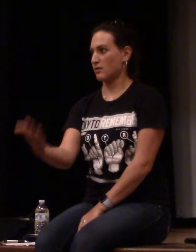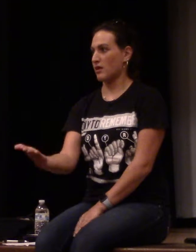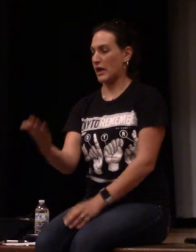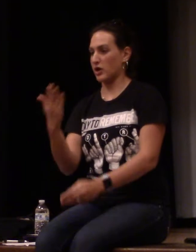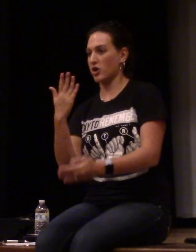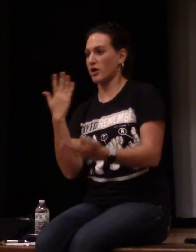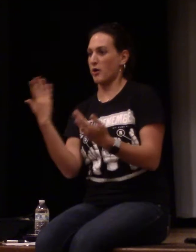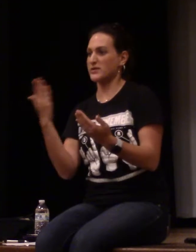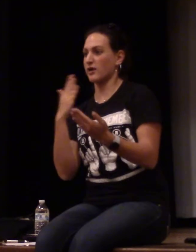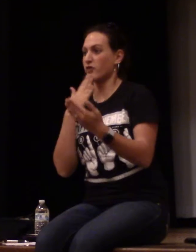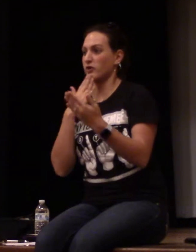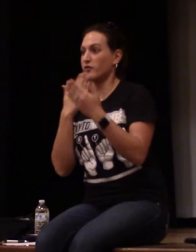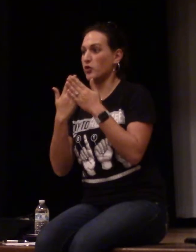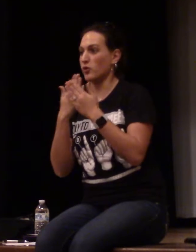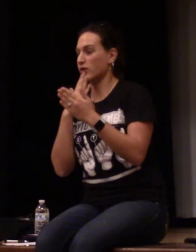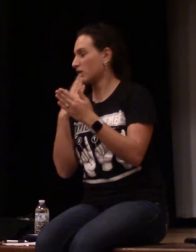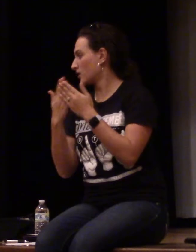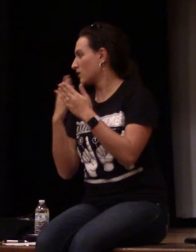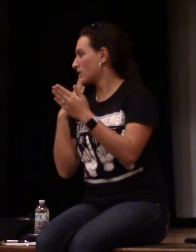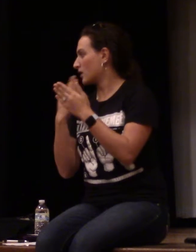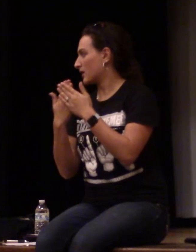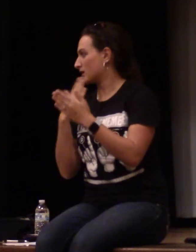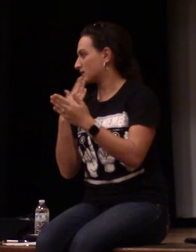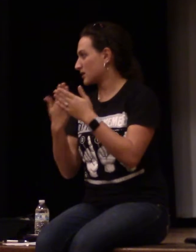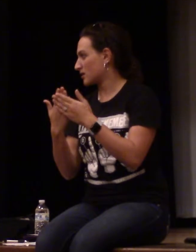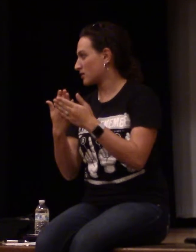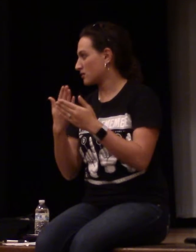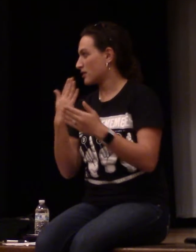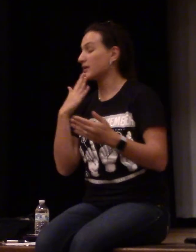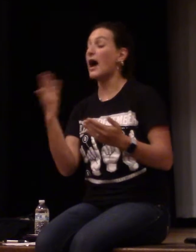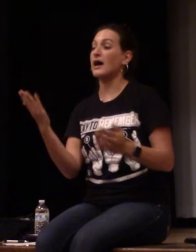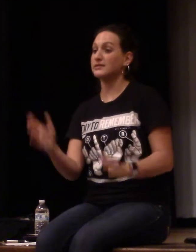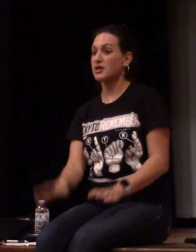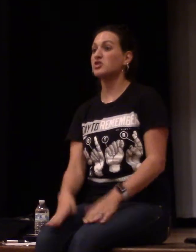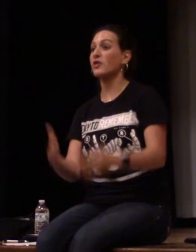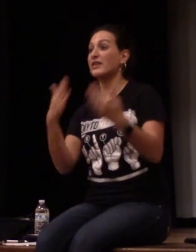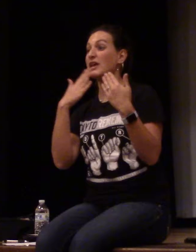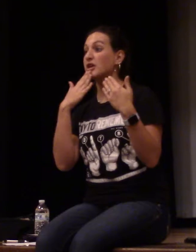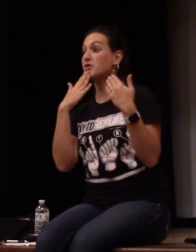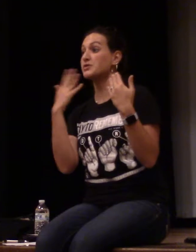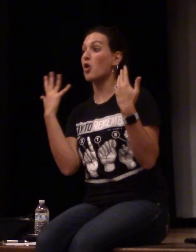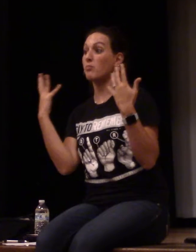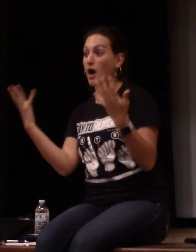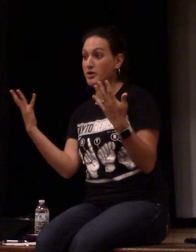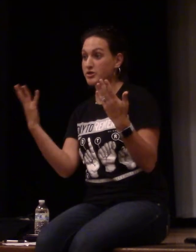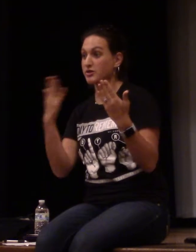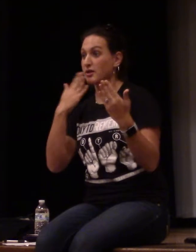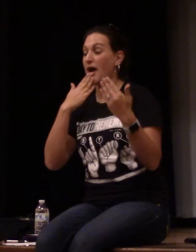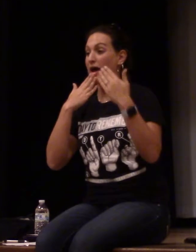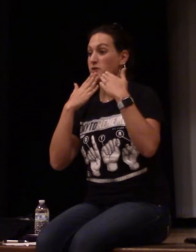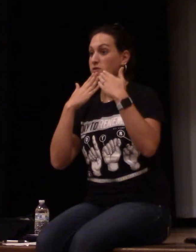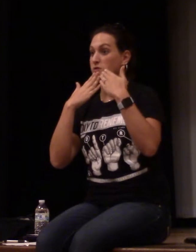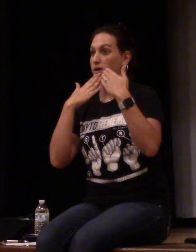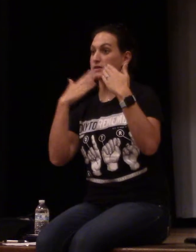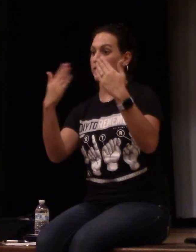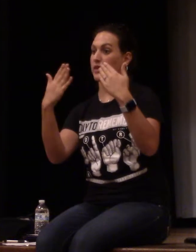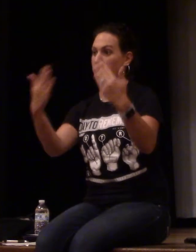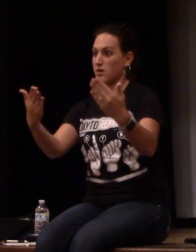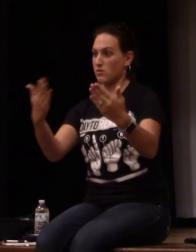And good, I was saying thank you so much. I use two hands. Thank you.